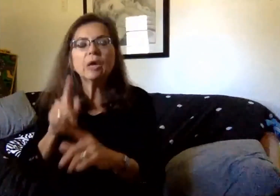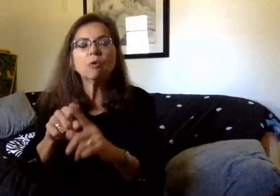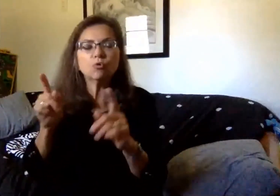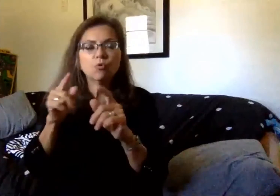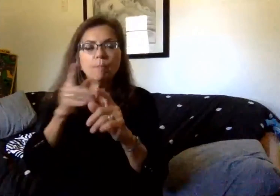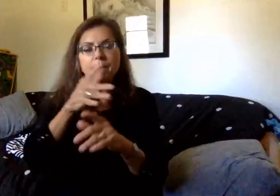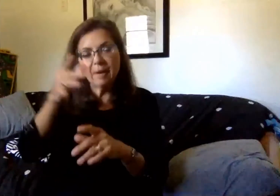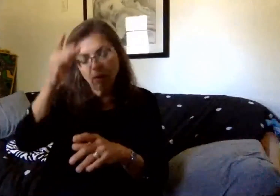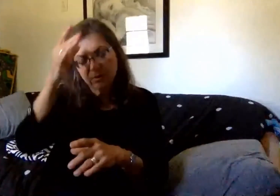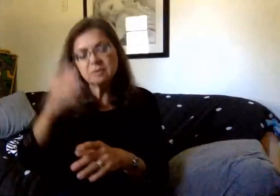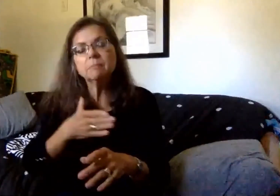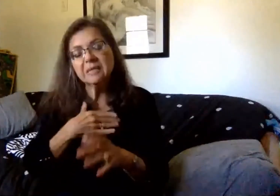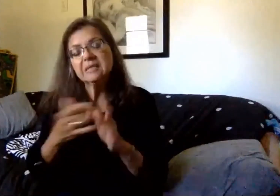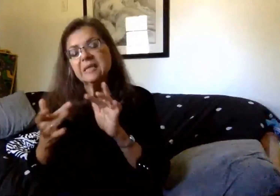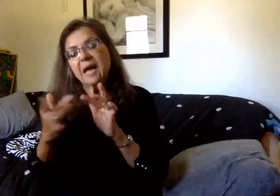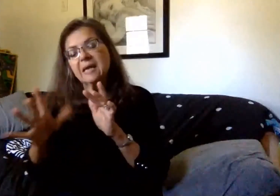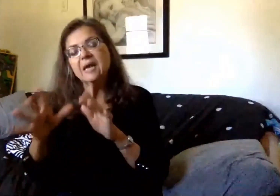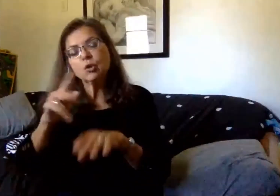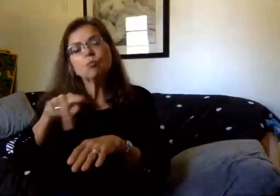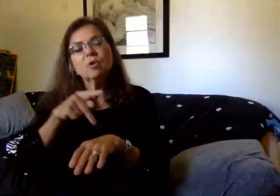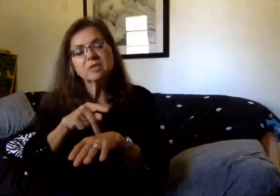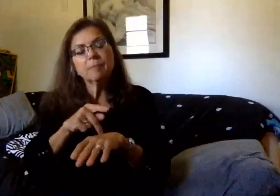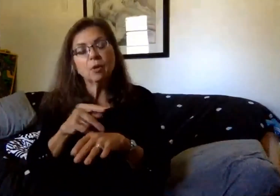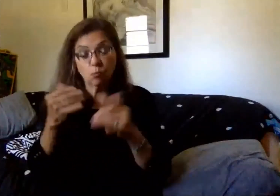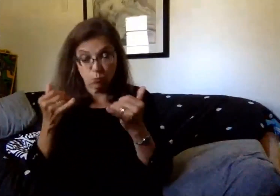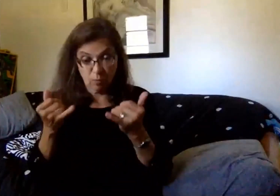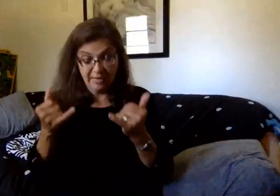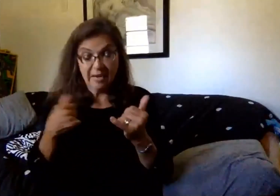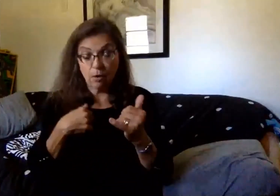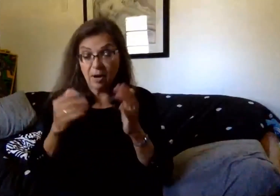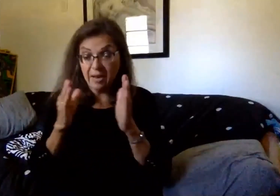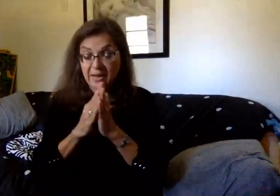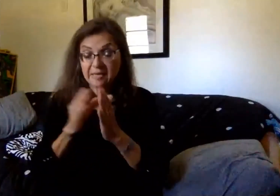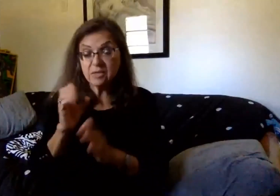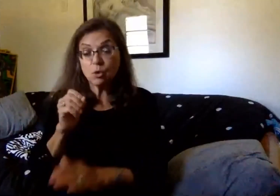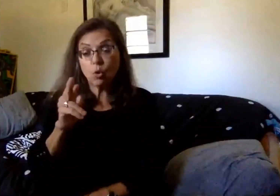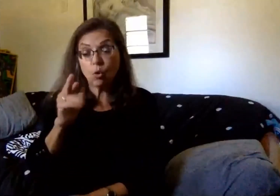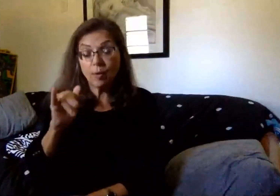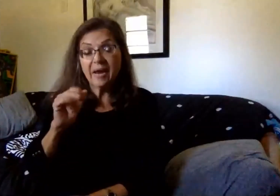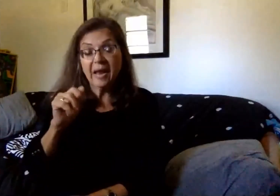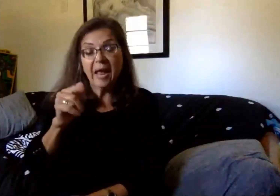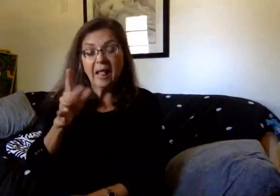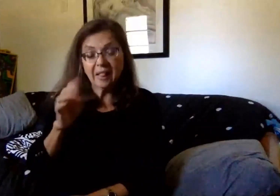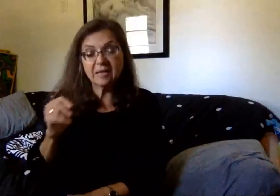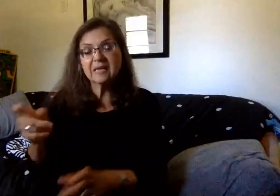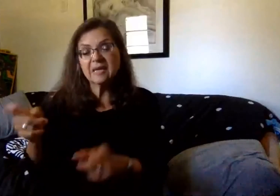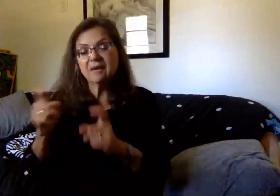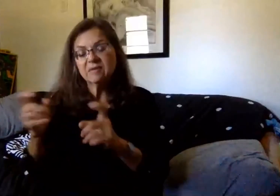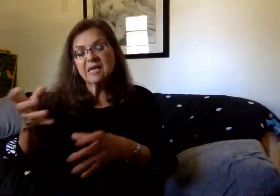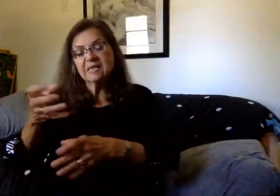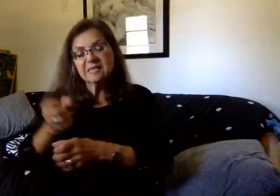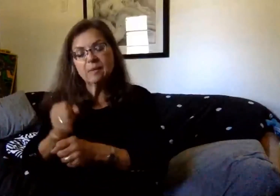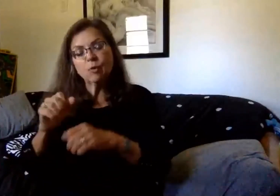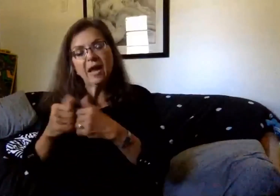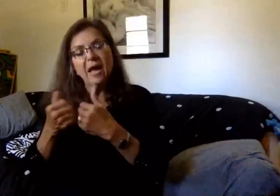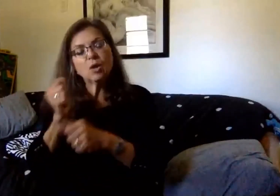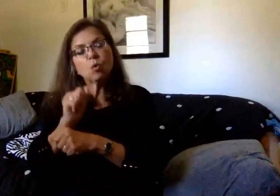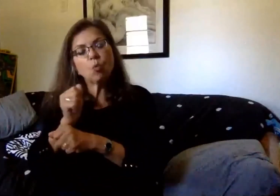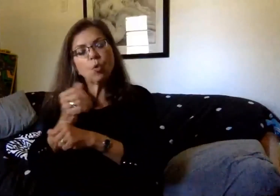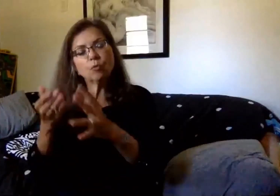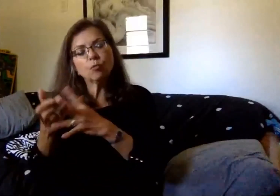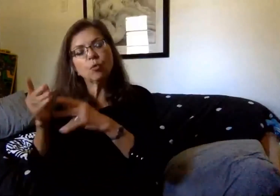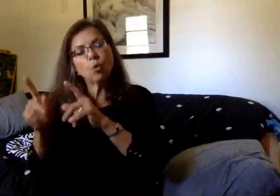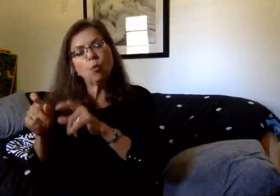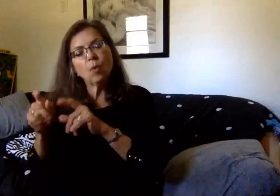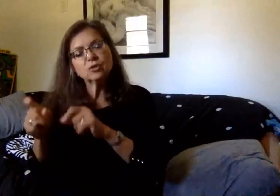reach out to your building principal. At this time, I would ask that Corey Allen provided us a quick summary of how we will work through the questions that